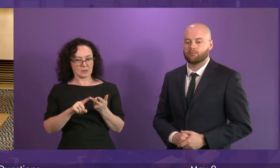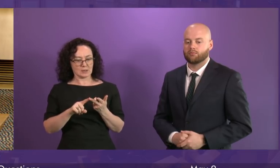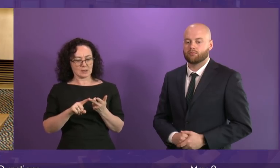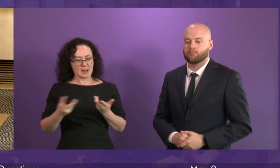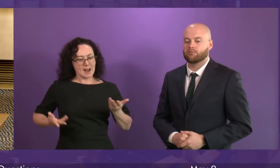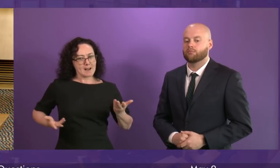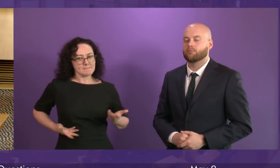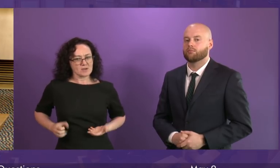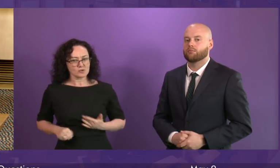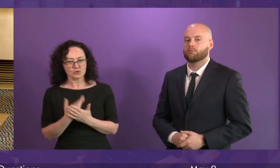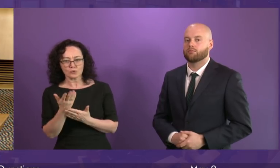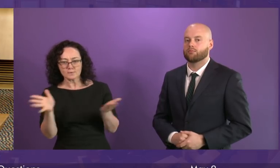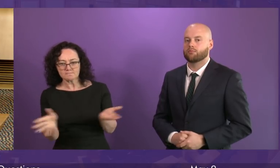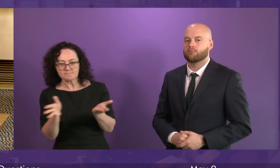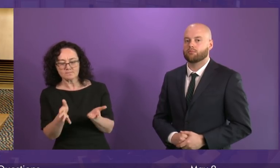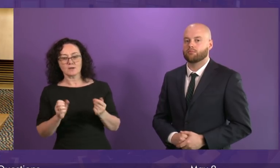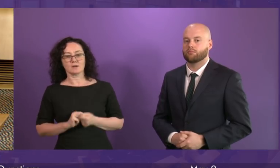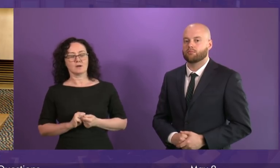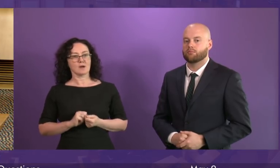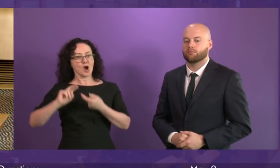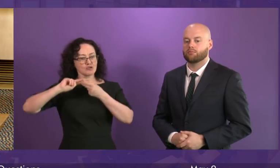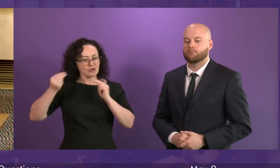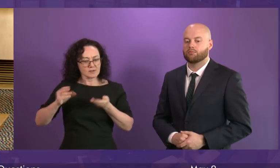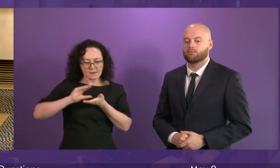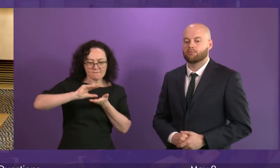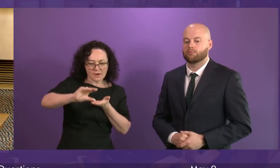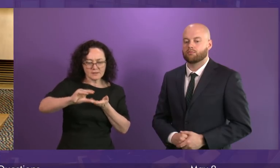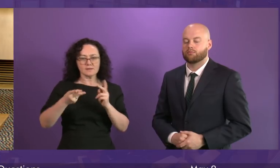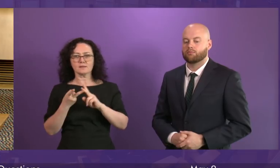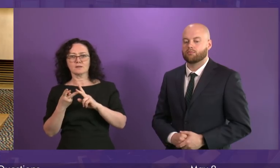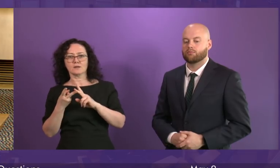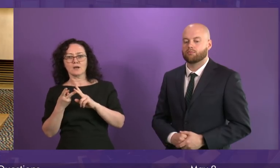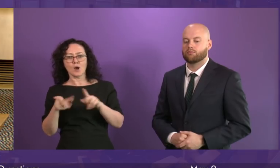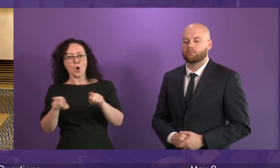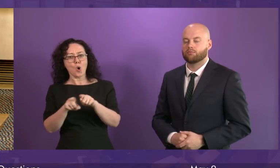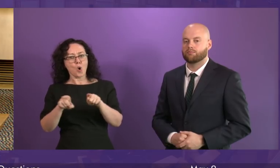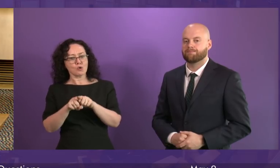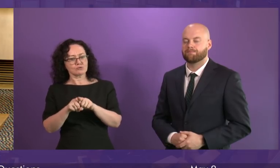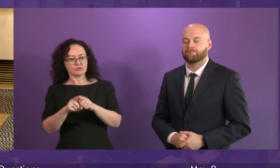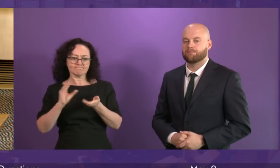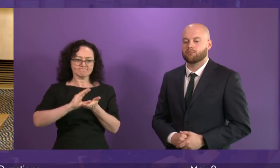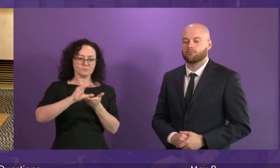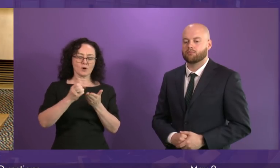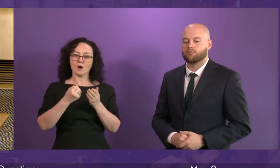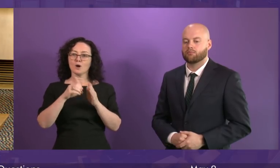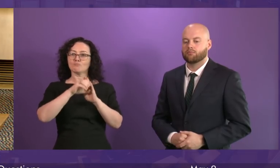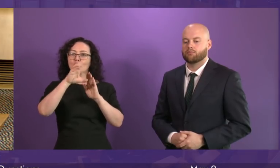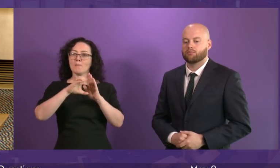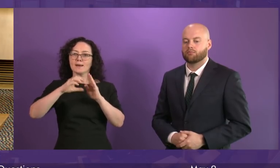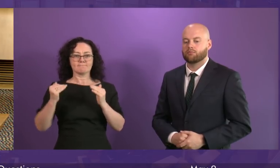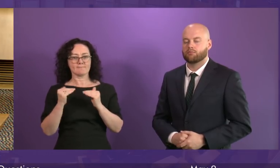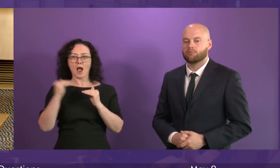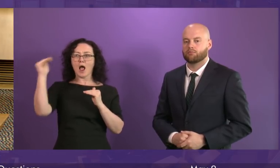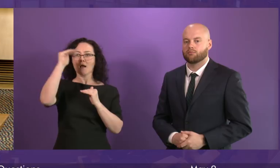accelerator, the UK's first nursery relief, and of course enhanced relief for broadband. We have also expanded the small